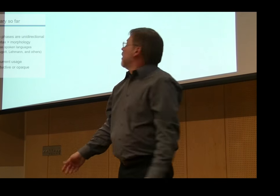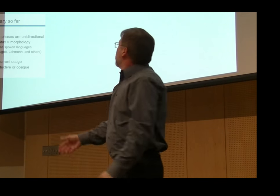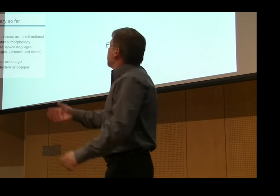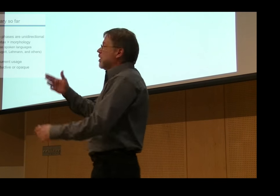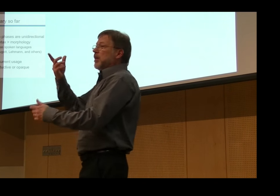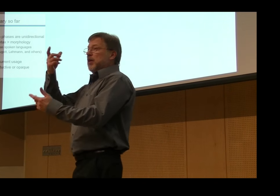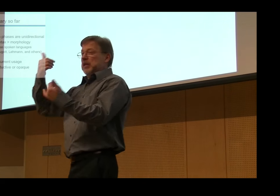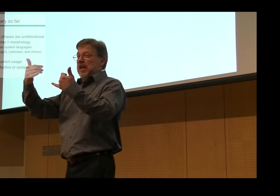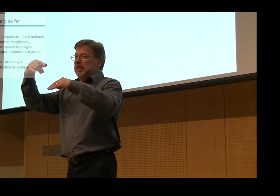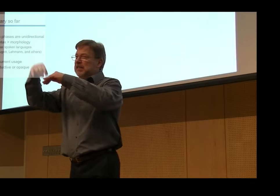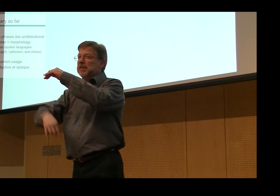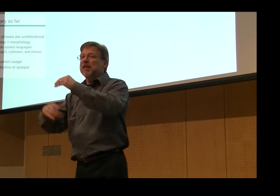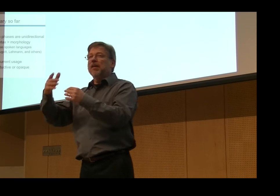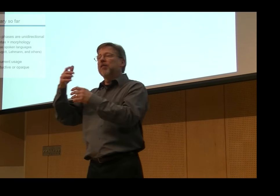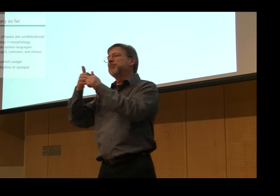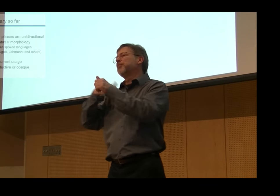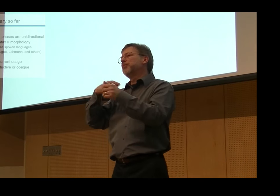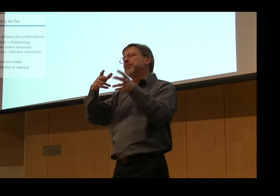was, again, not preserved.